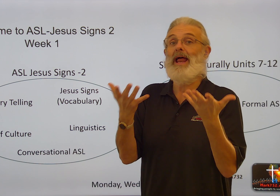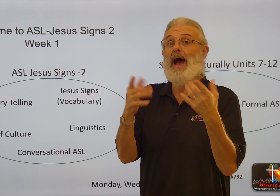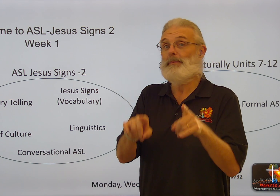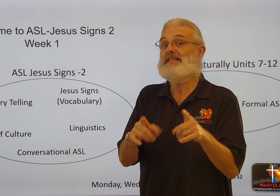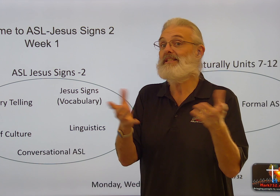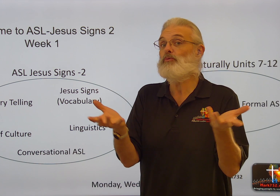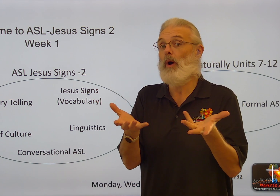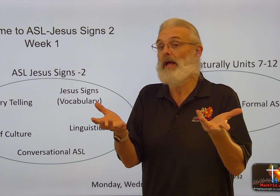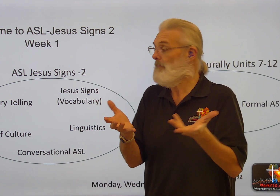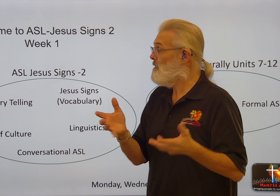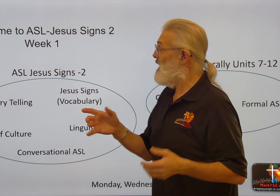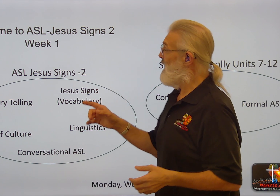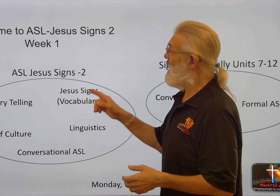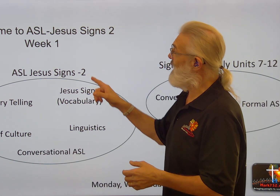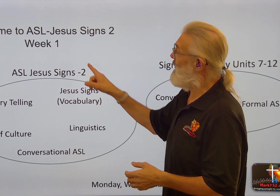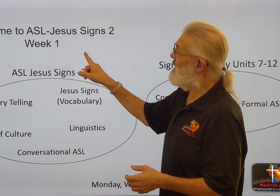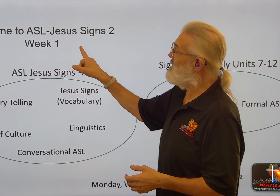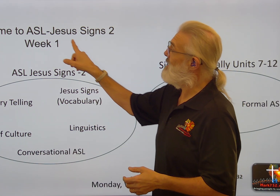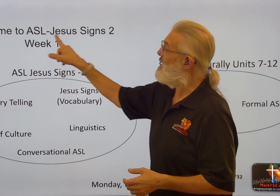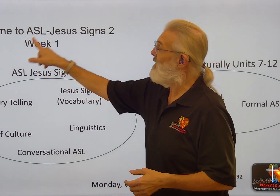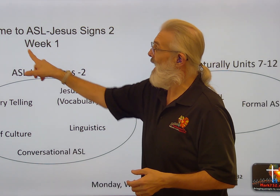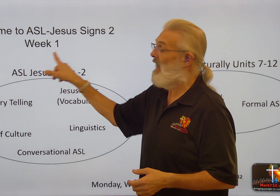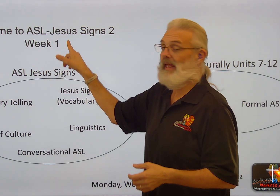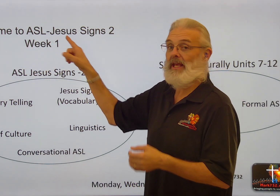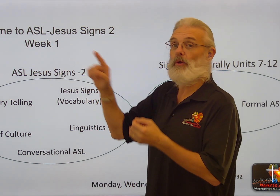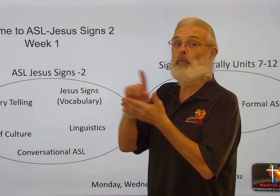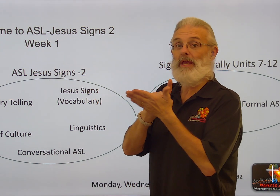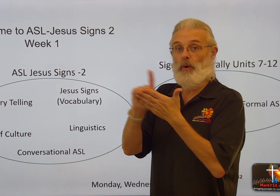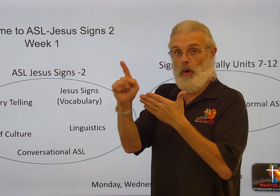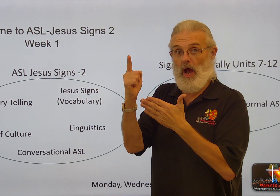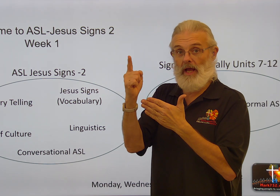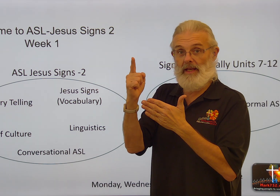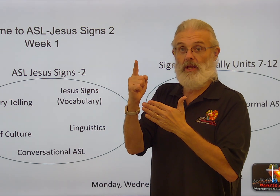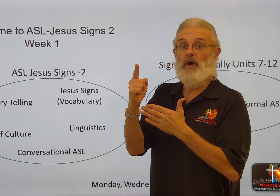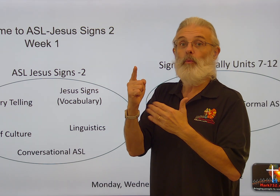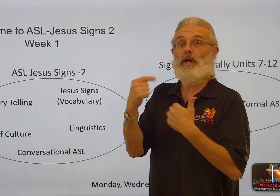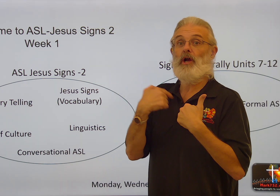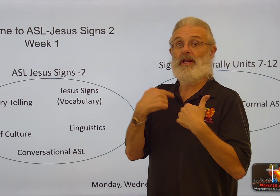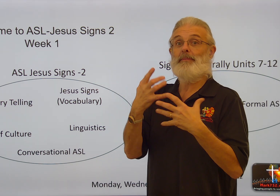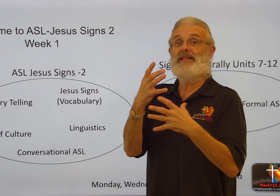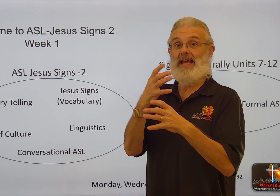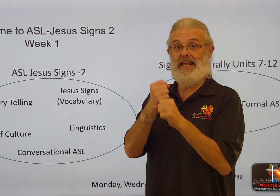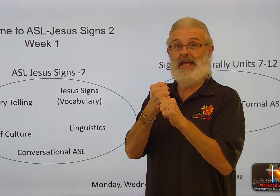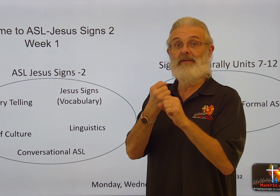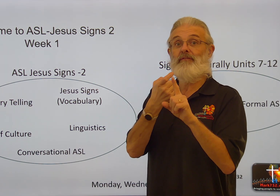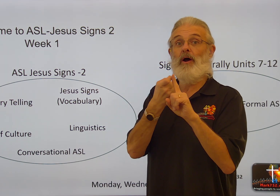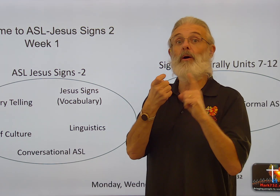happens is that in week one, we are going to be taking from